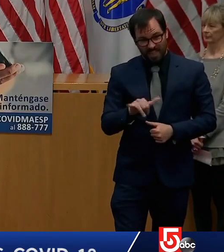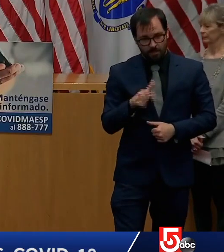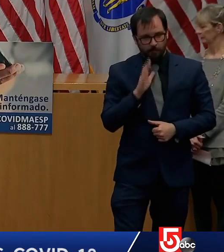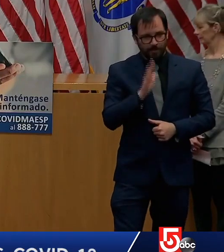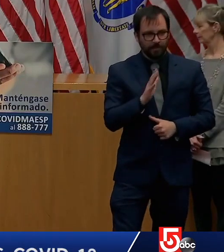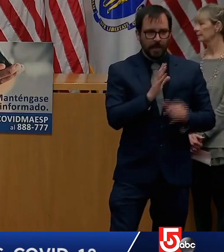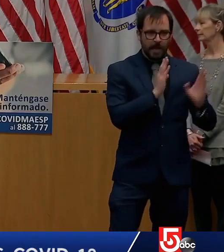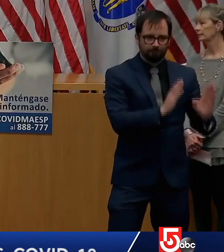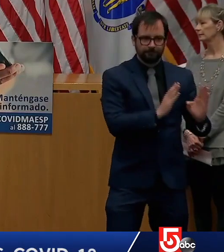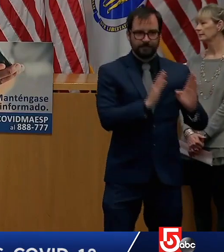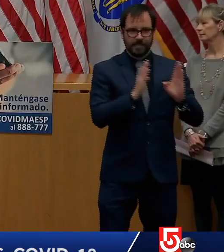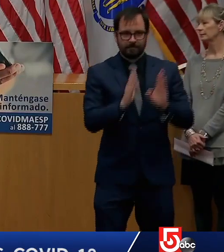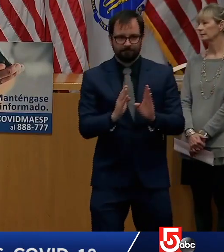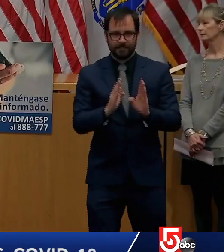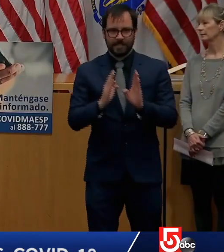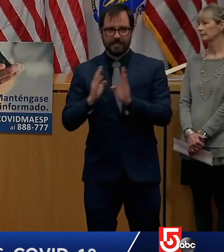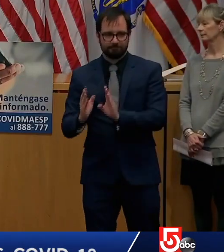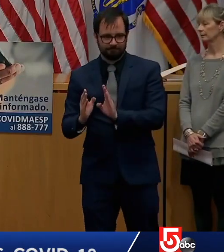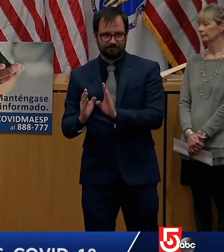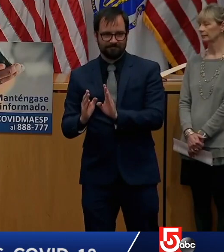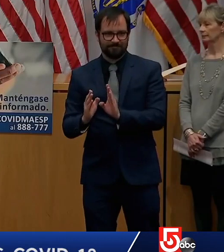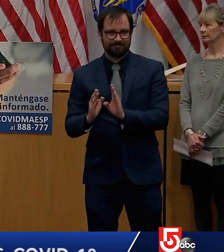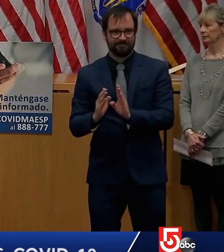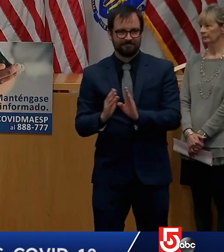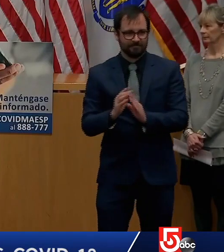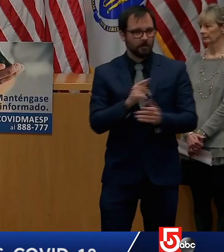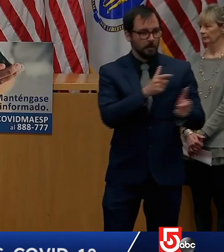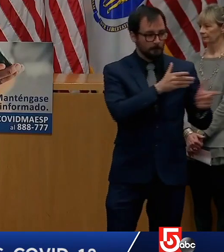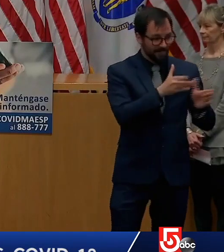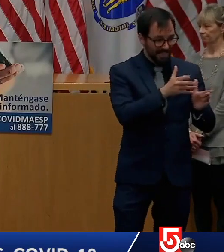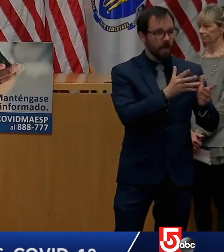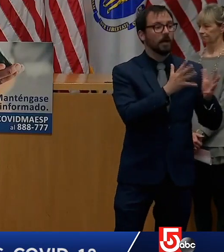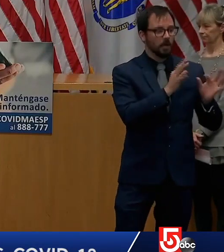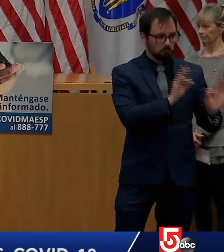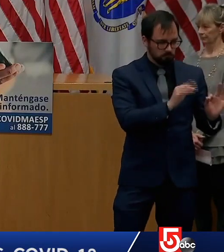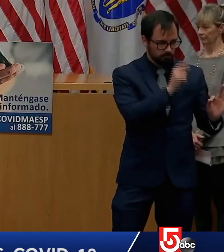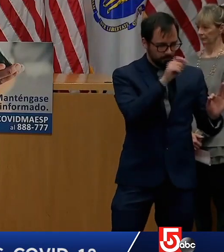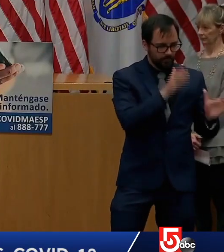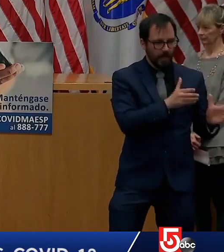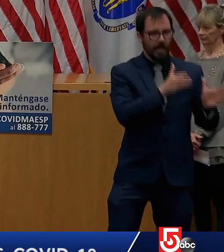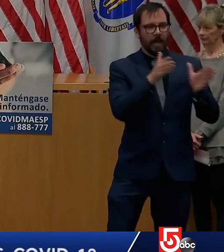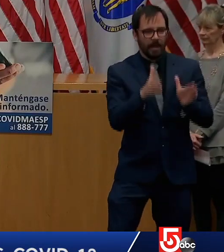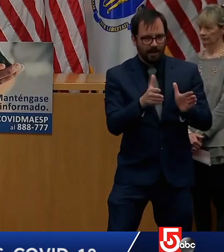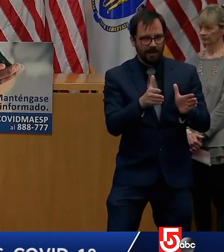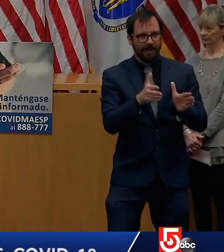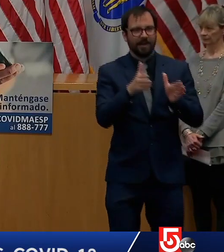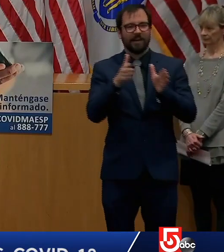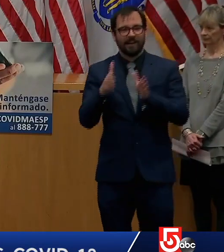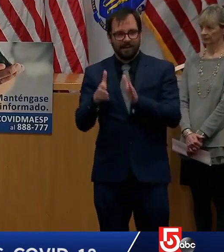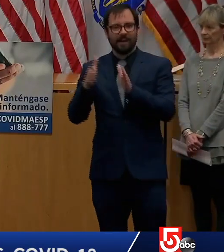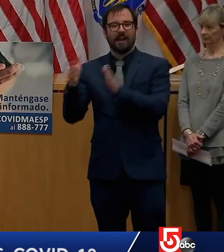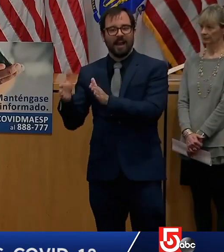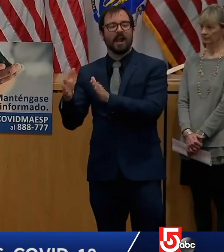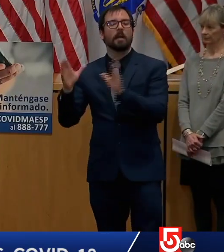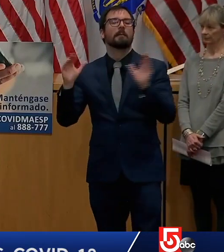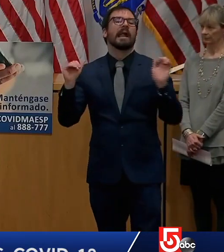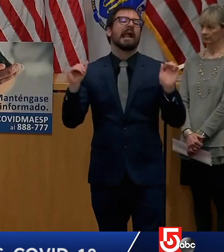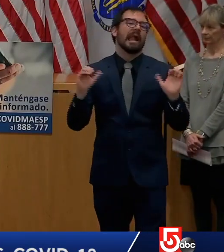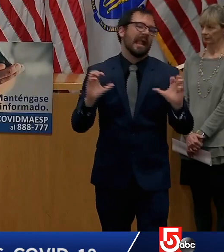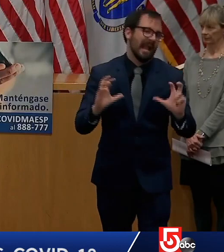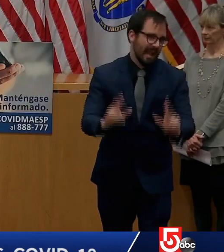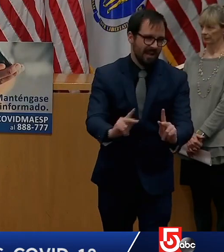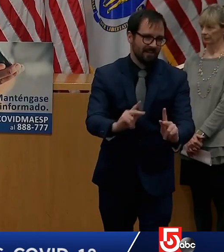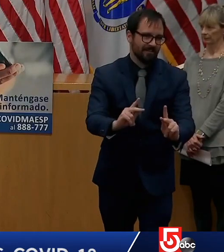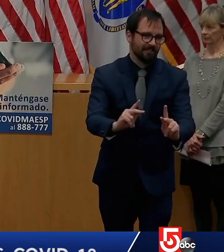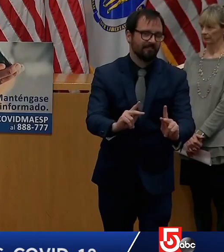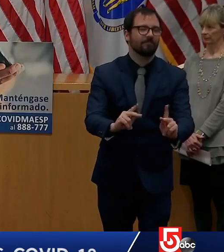parents when the time comes to reopen the Commonwealth. In the interim, as the Governor mentioned, we are launching a suite of supports for